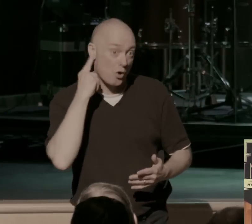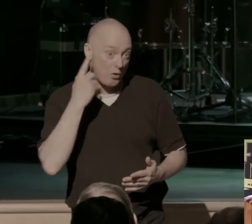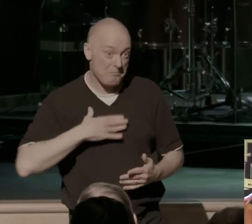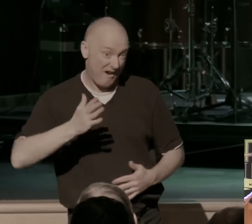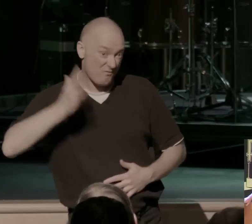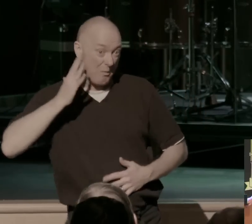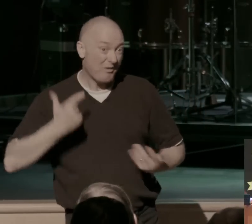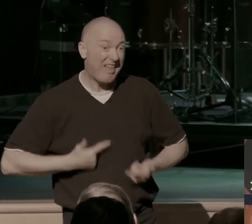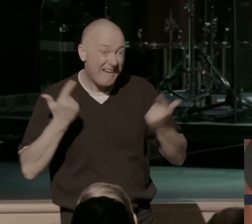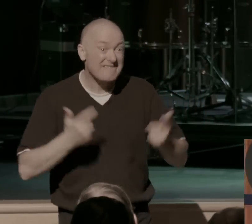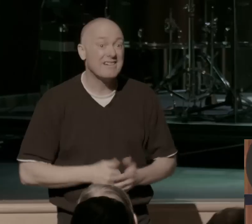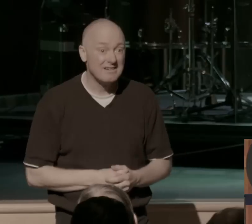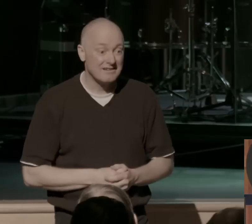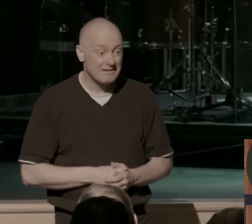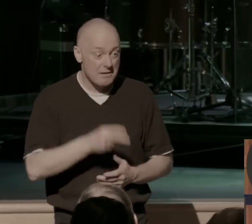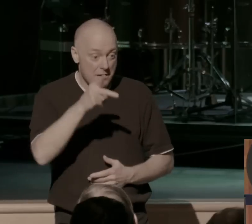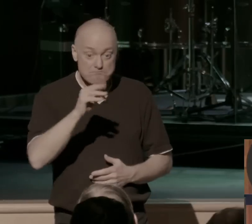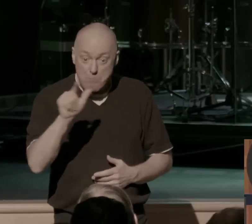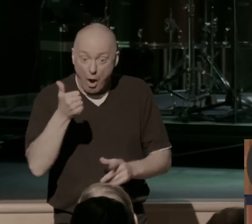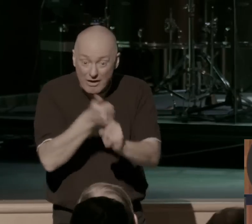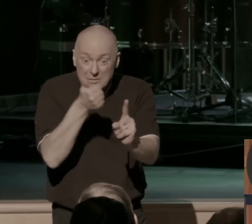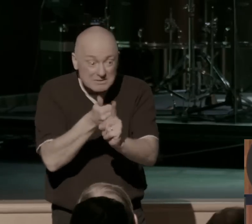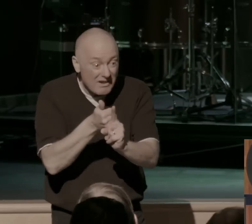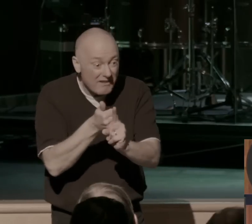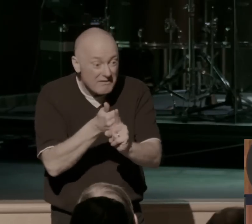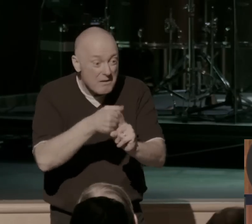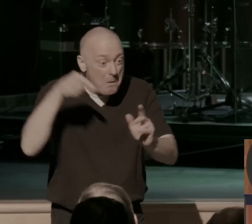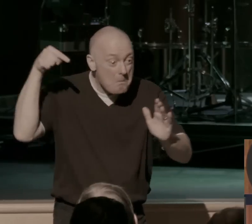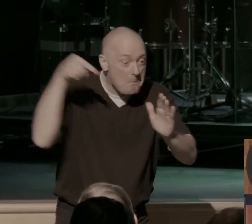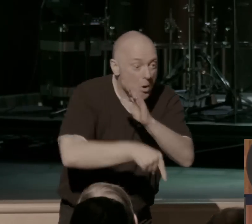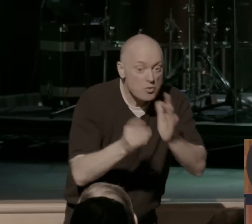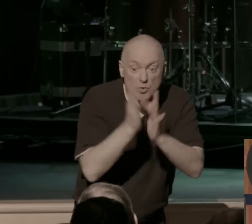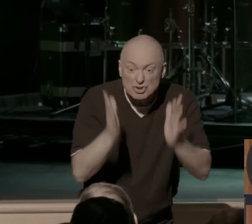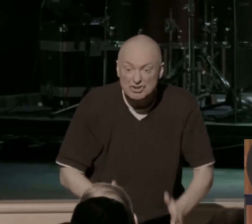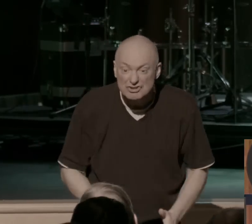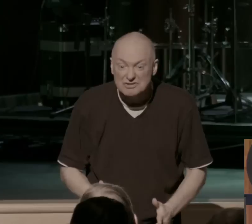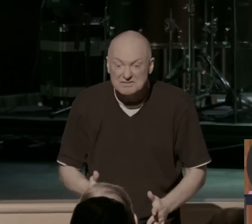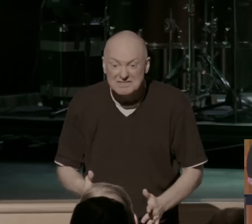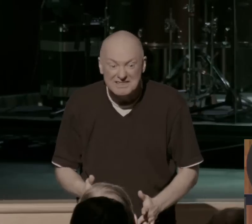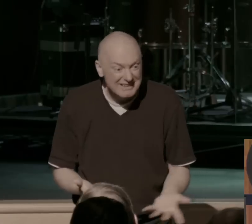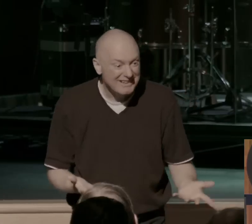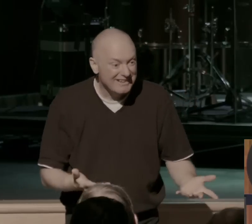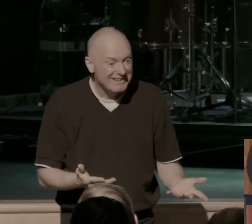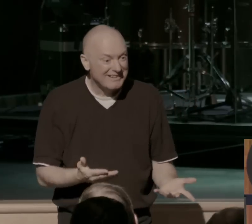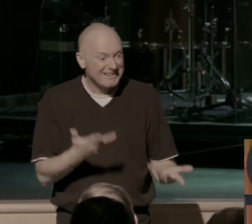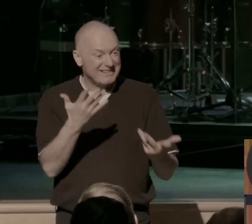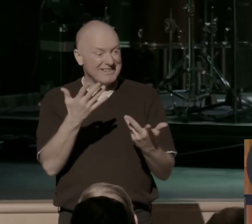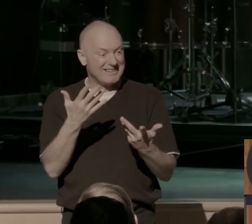Paul, you mean the murdering? You mean the opposing God? You mean throwing whole families into jail?